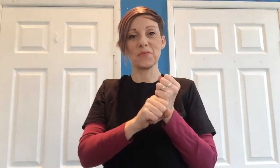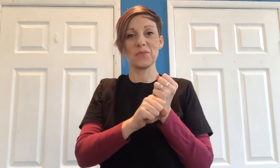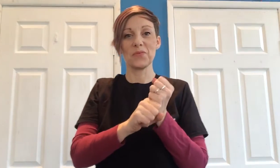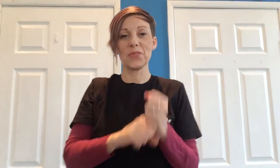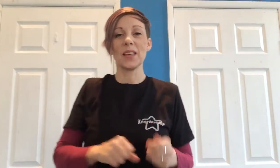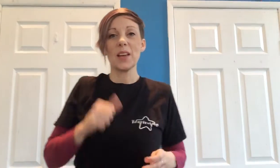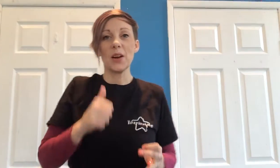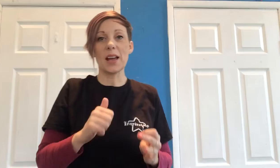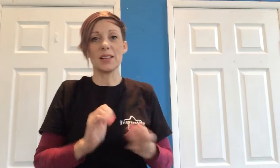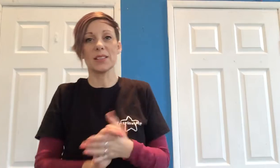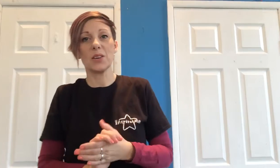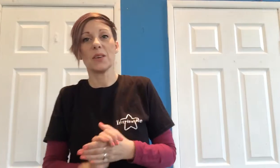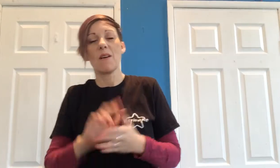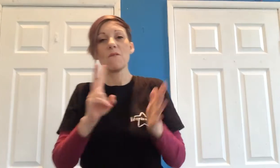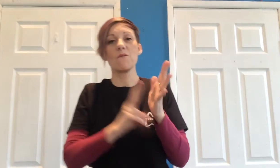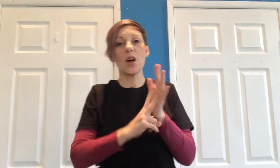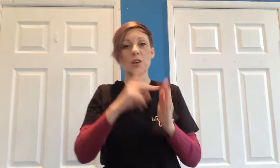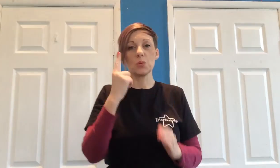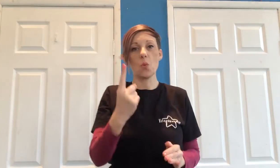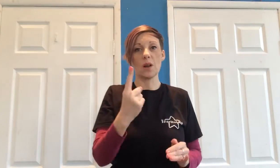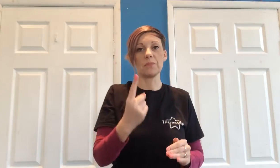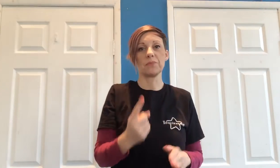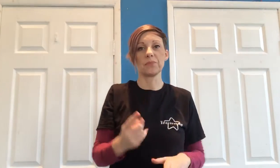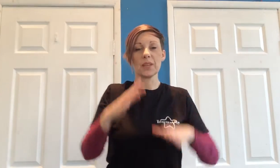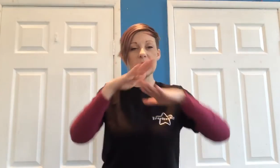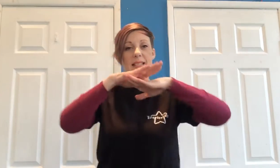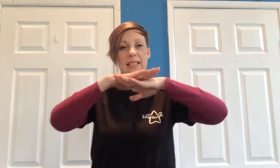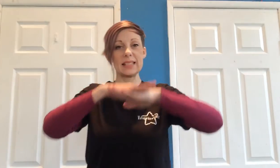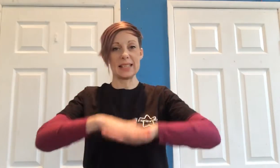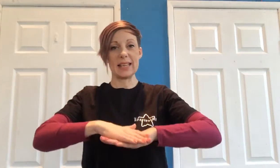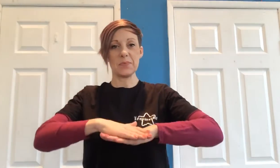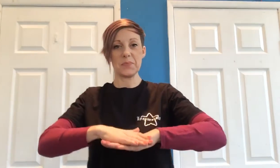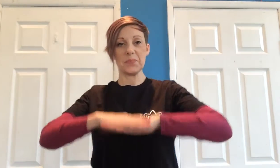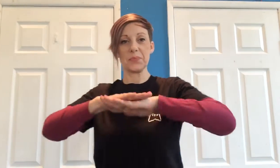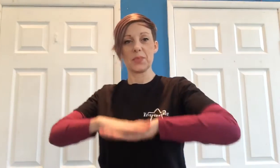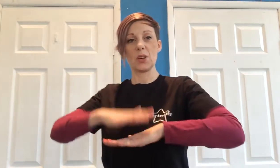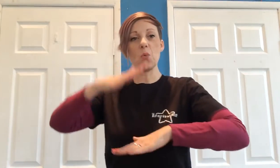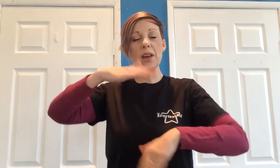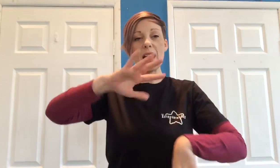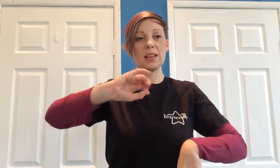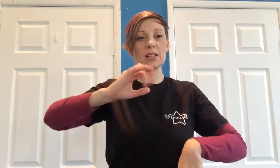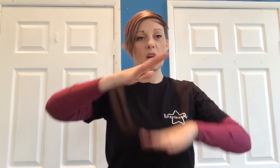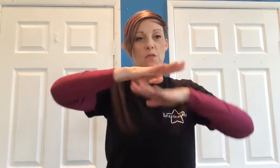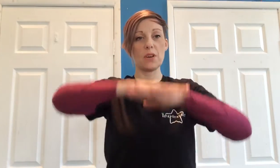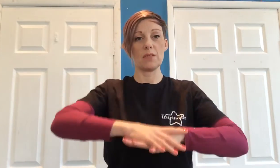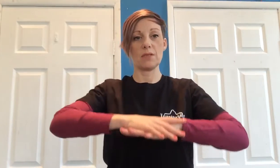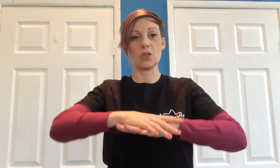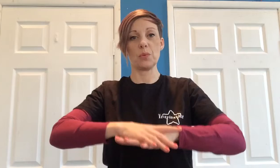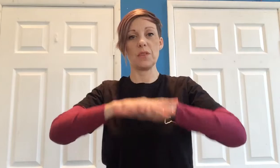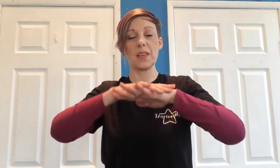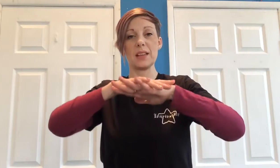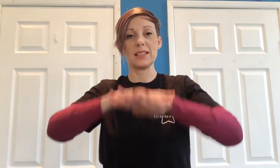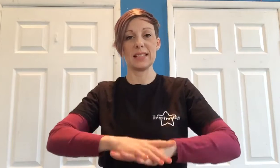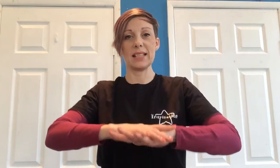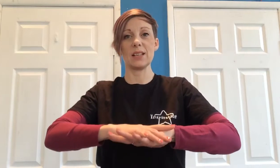Redding okay so verse 1 sitting so one hand over the top of the other hand sitting